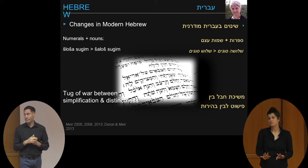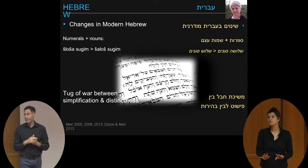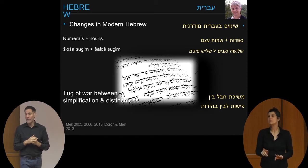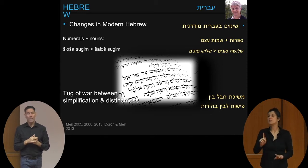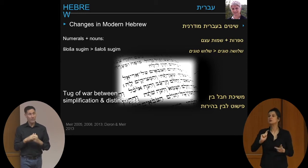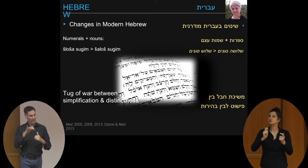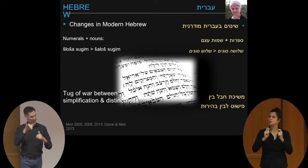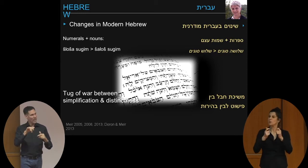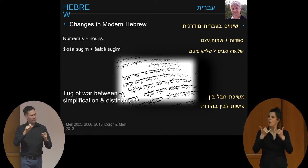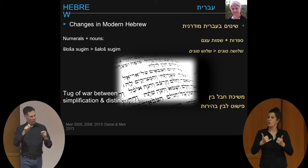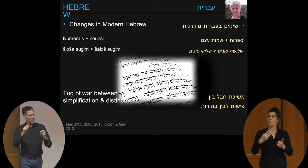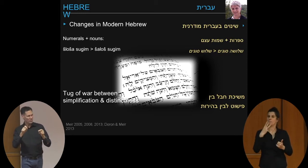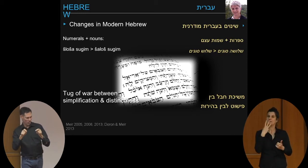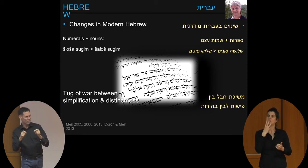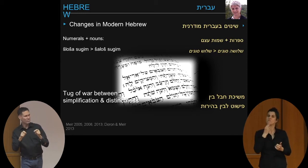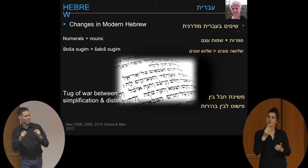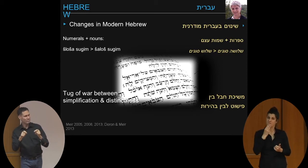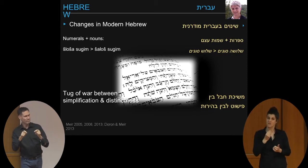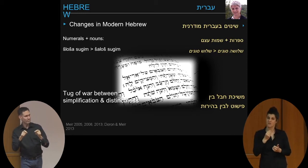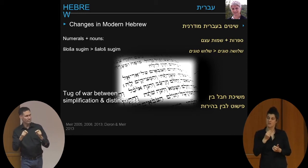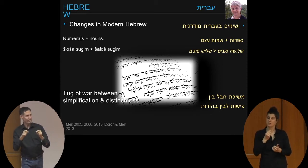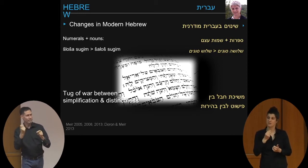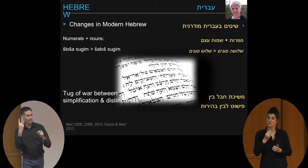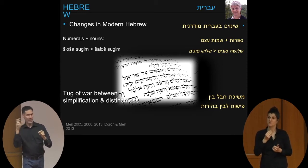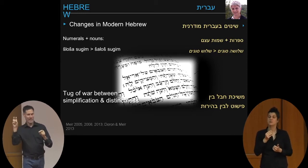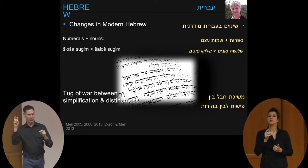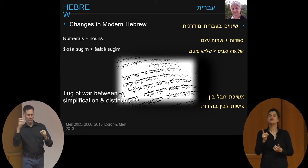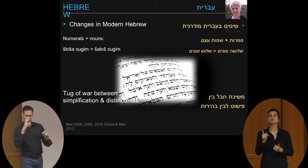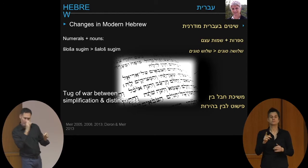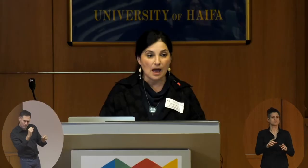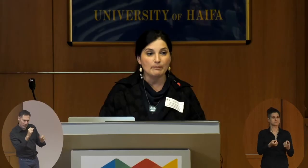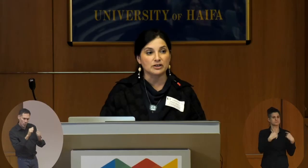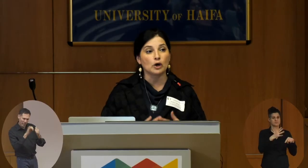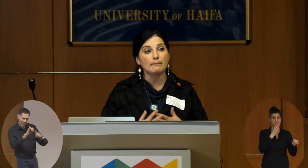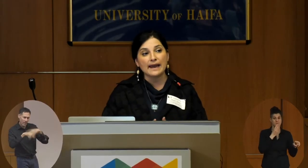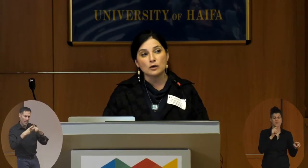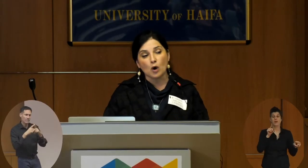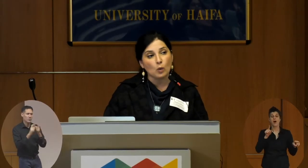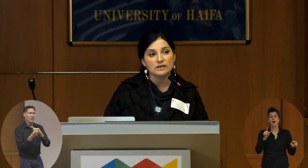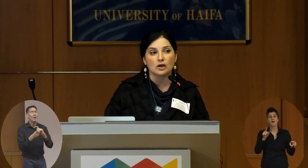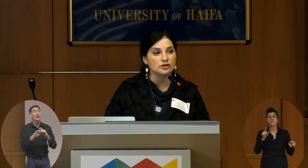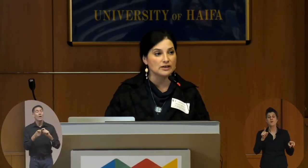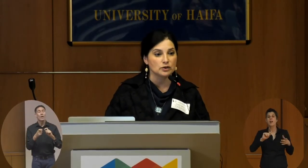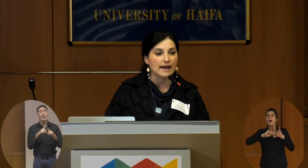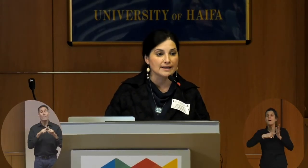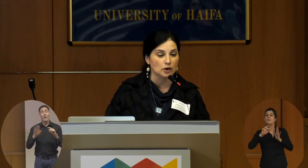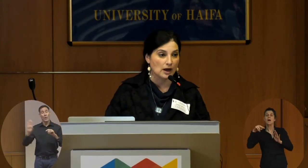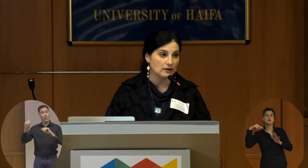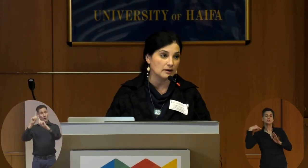changes Erit was studying in Hebrew but her main goal was not just to catalogue